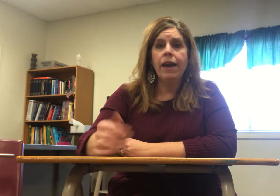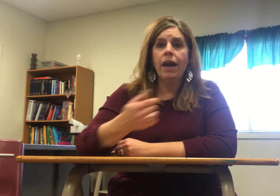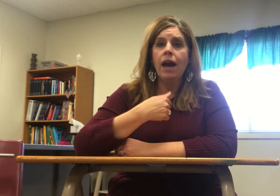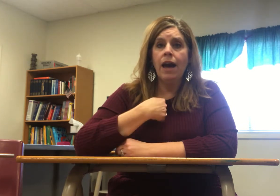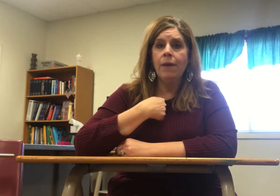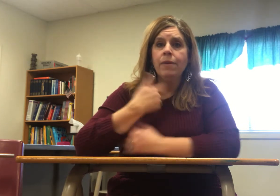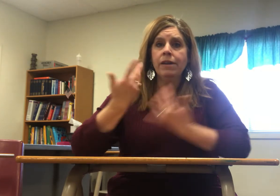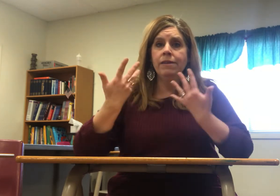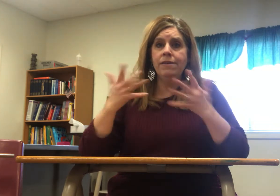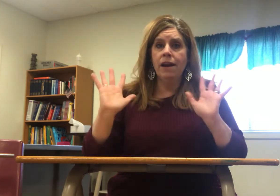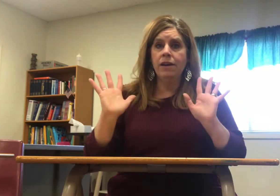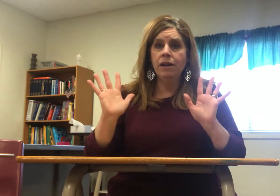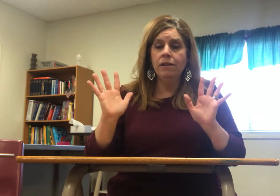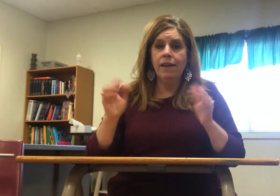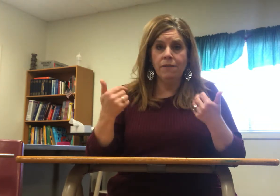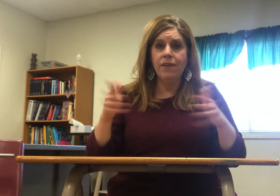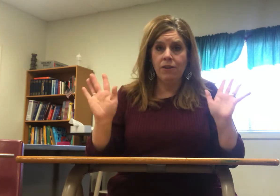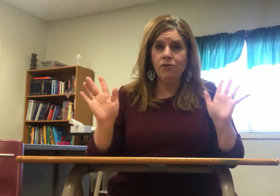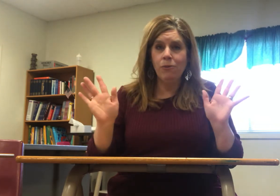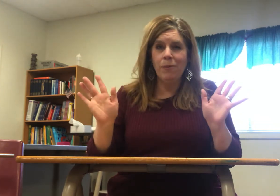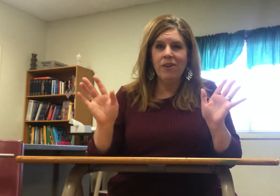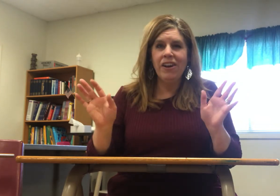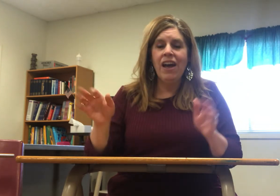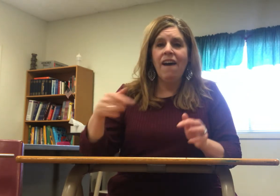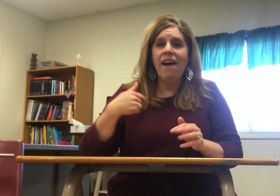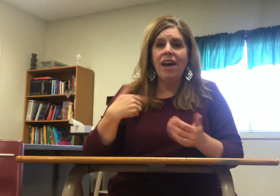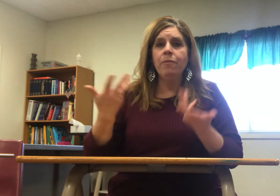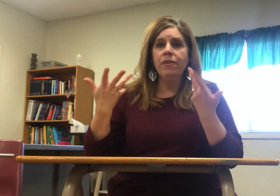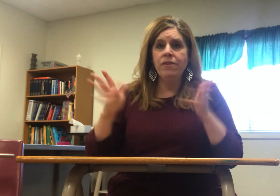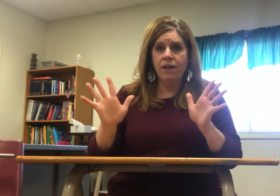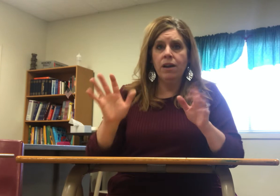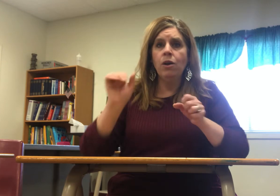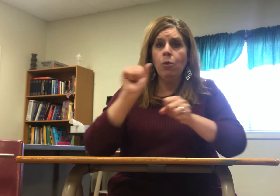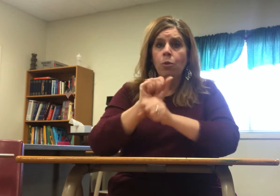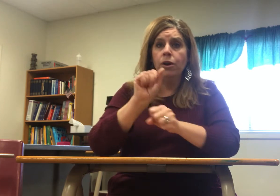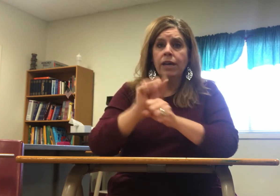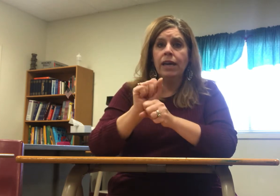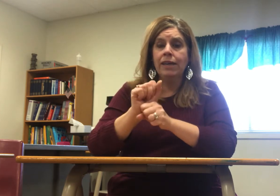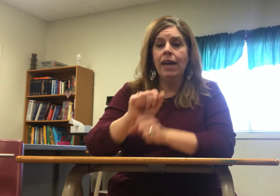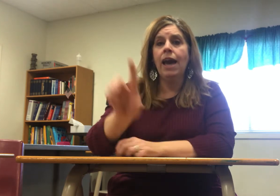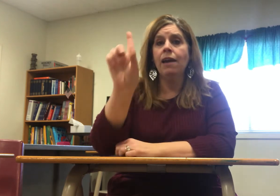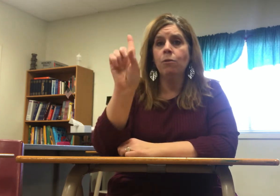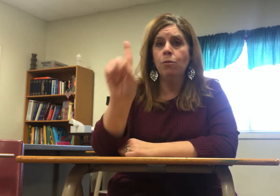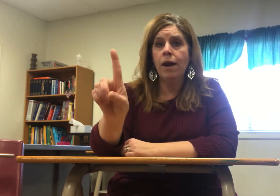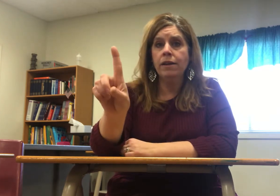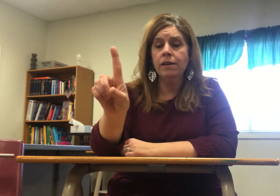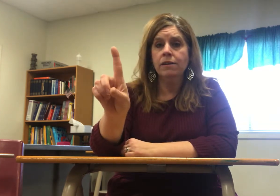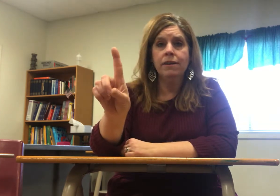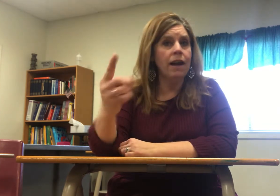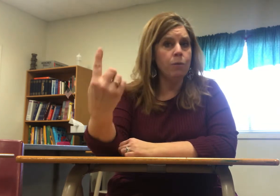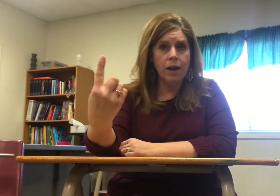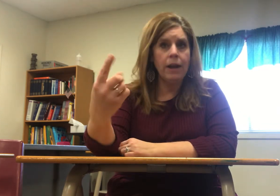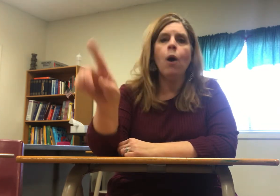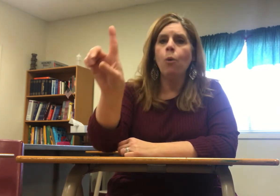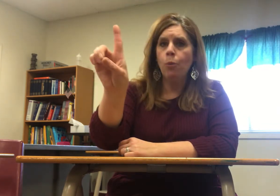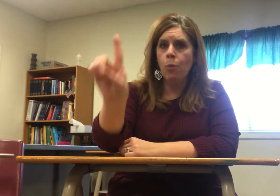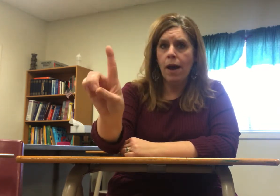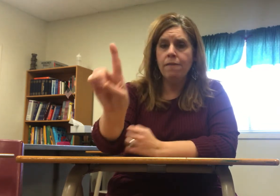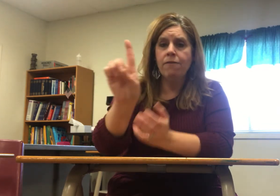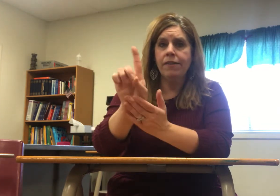I'm done that's finished remember I'm done working at one not one one facing